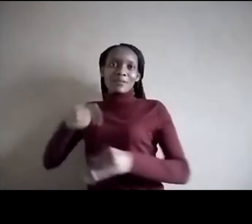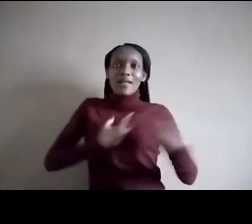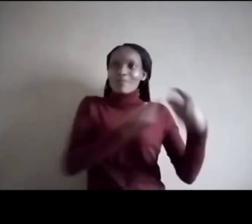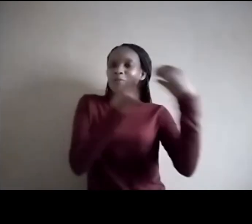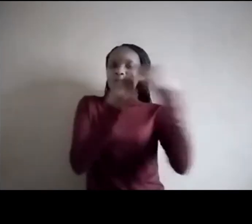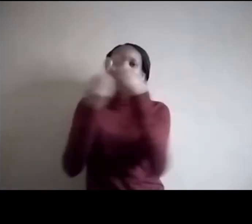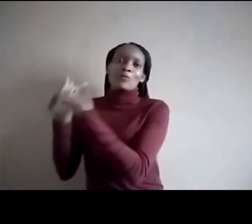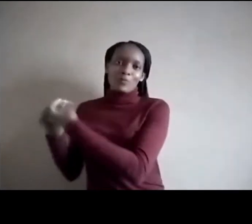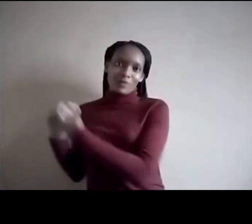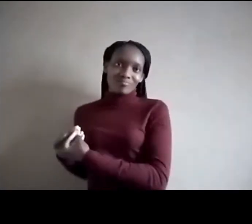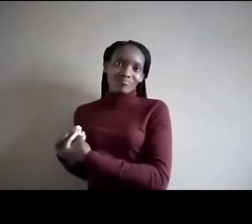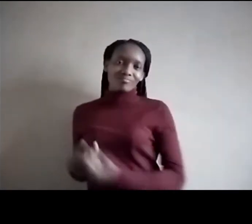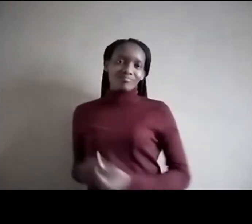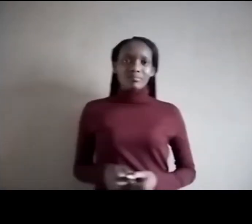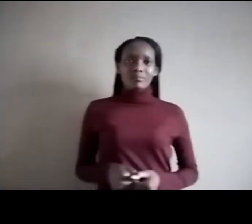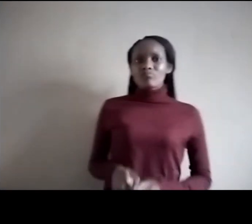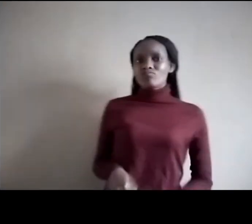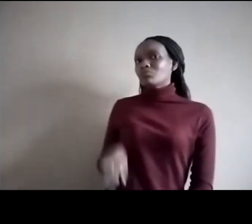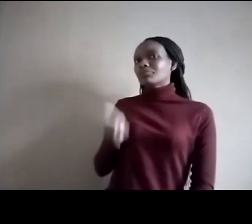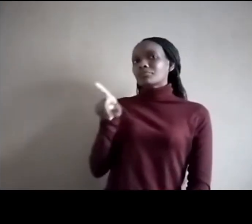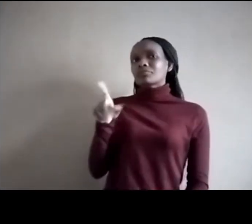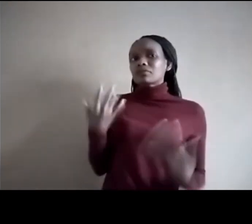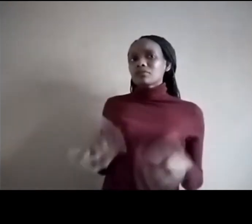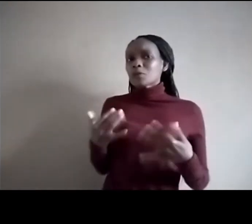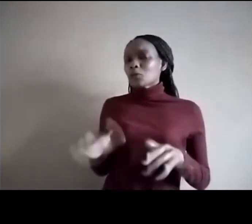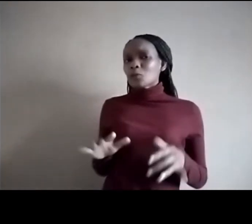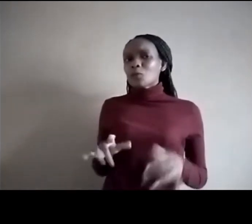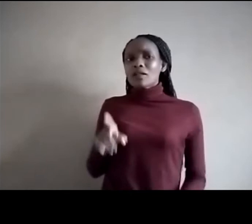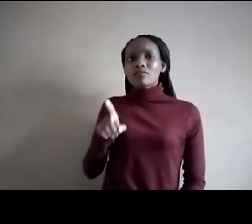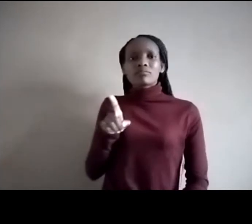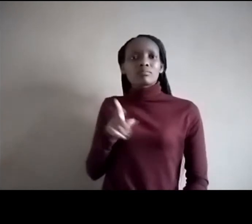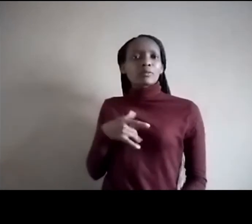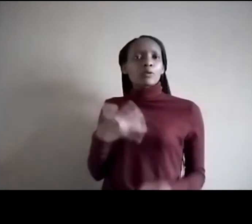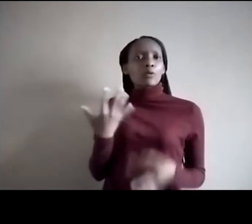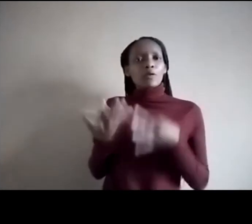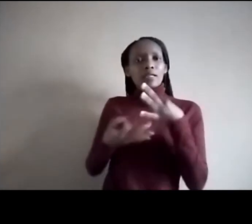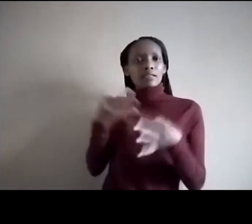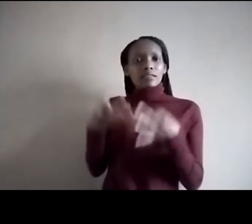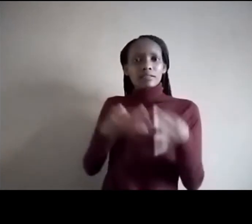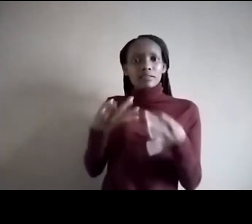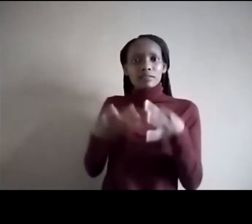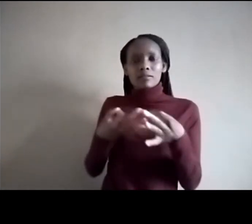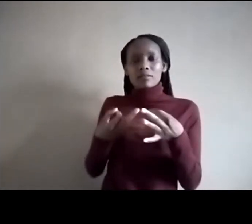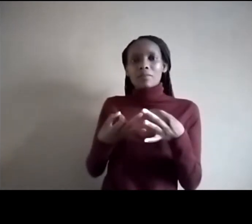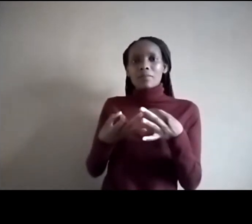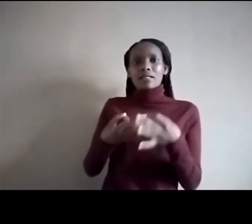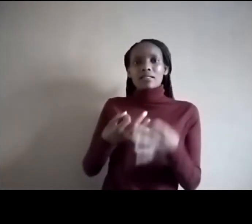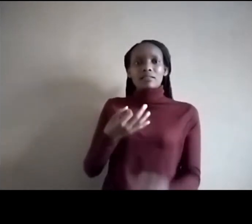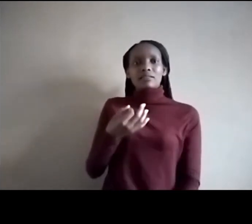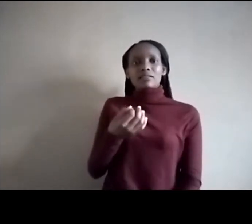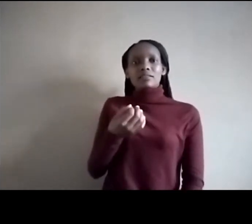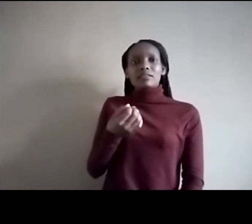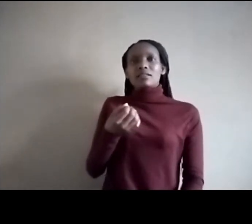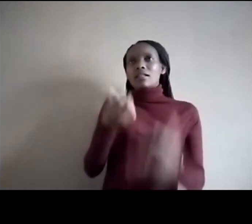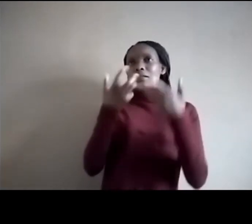You have a wonderful way in how you describe what I call dis-bubbles. You know, you always say disempowerment,